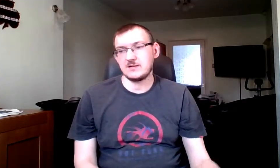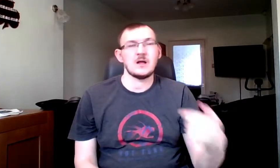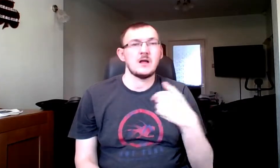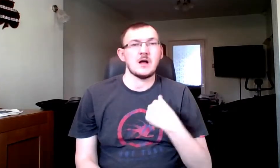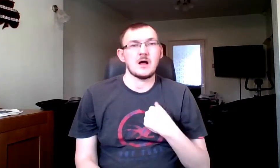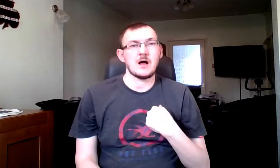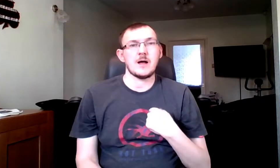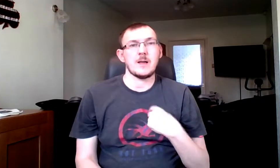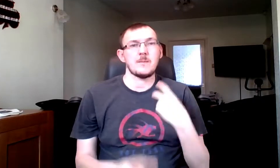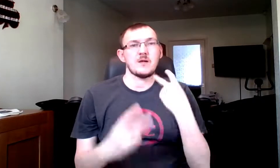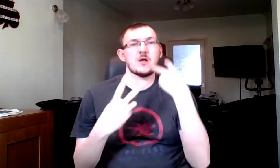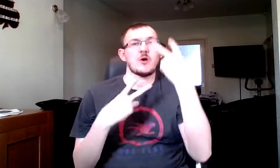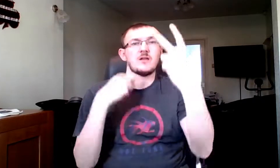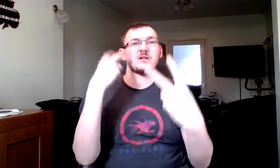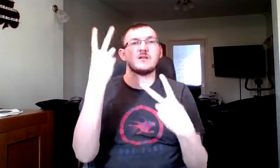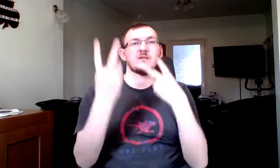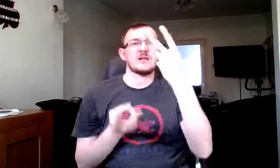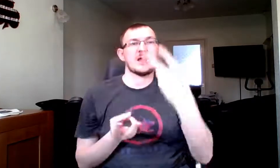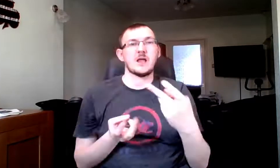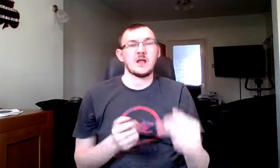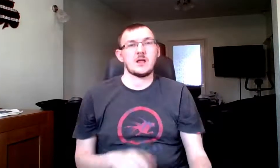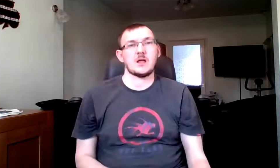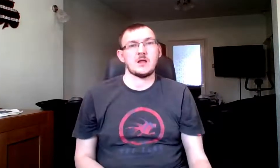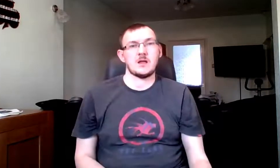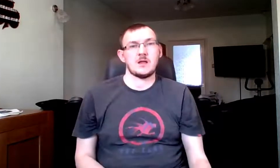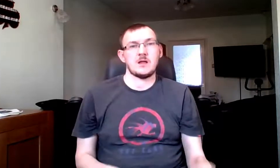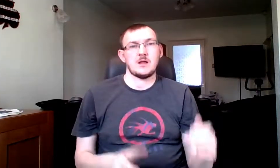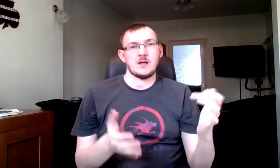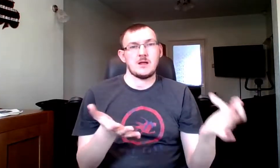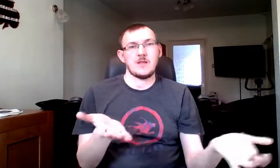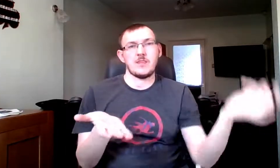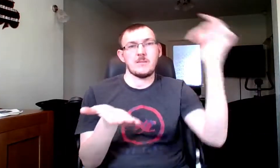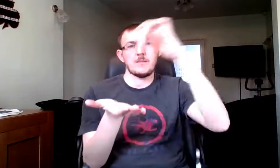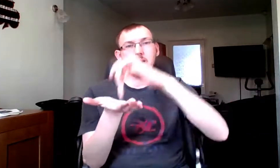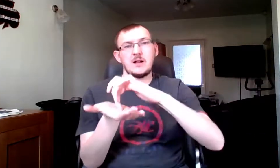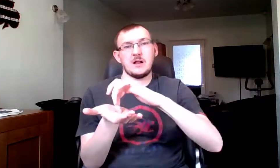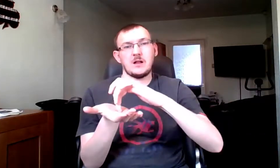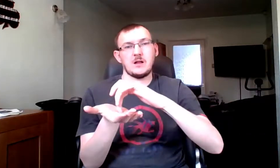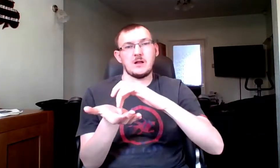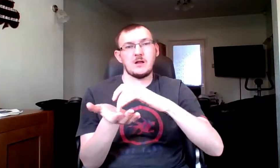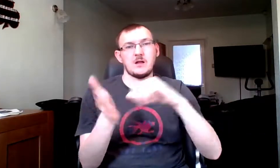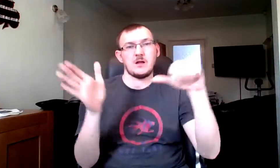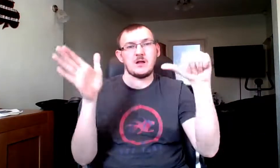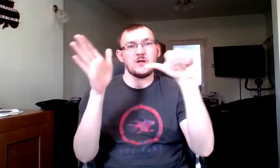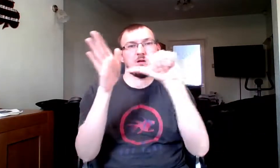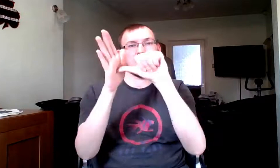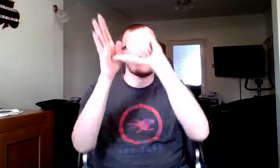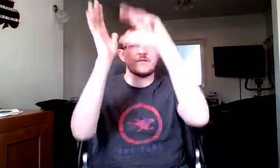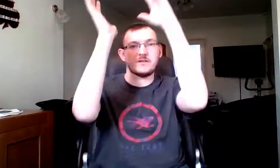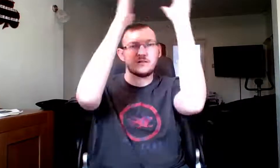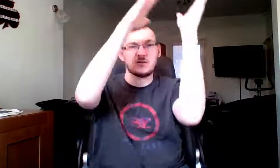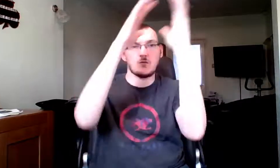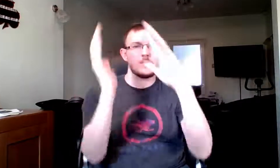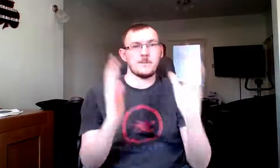I'm going to sing in the middle of the storm.